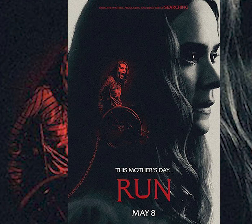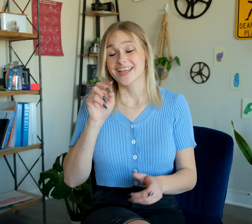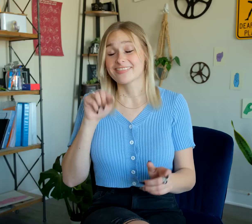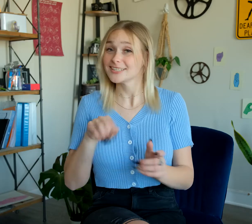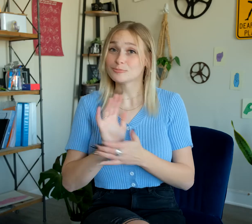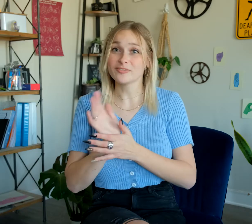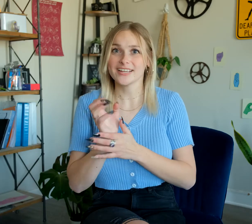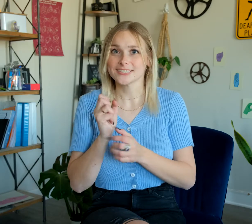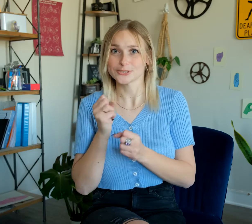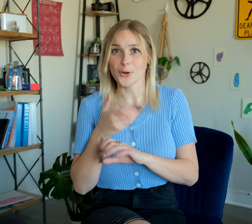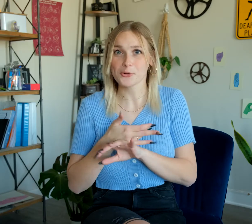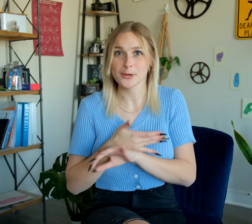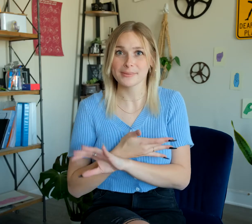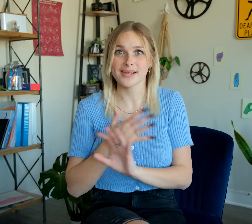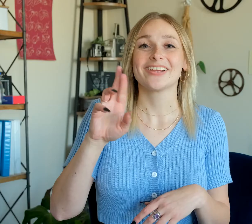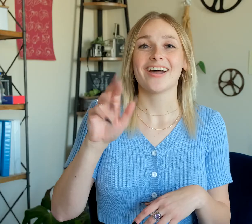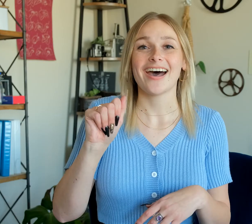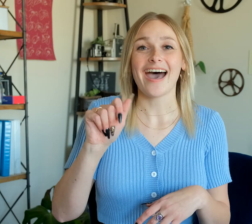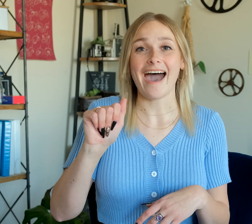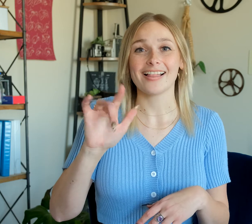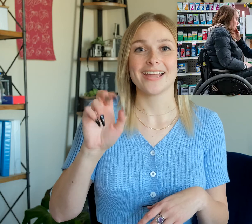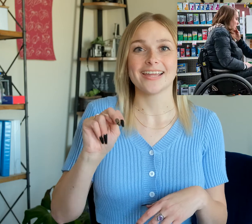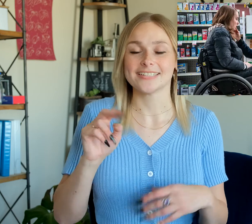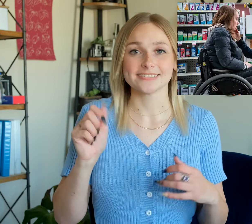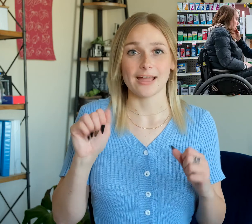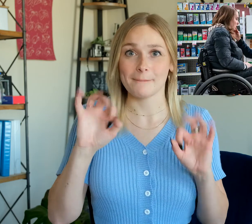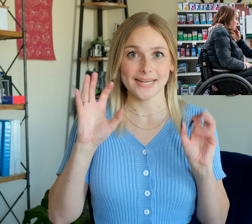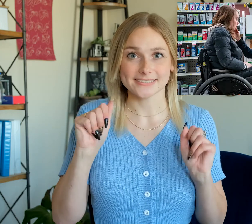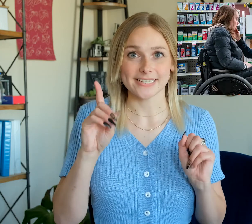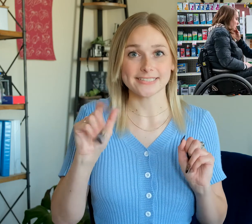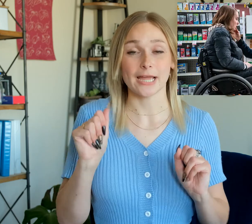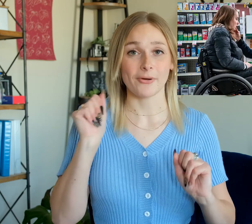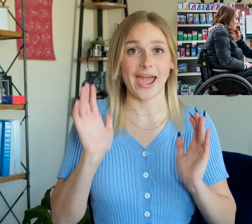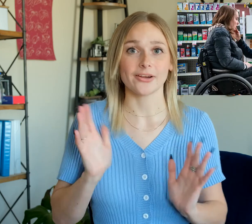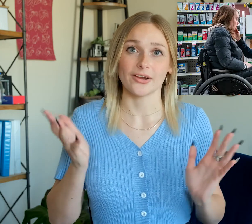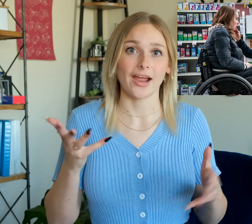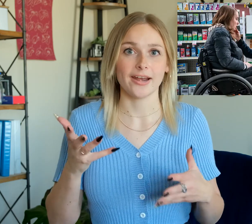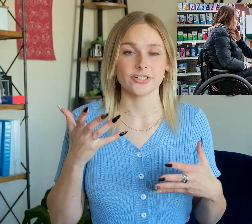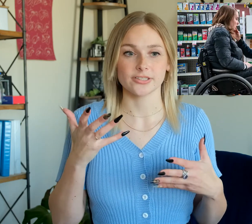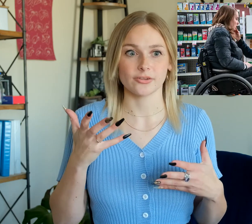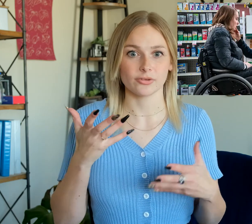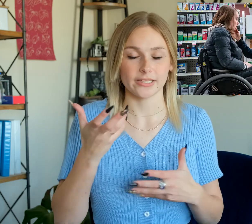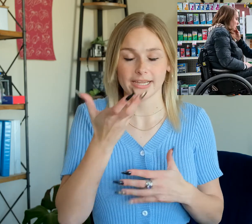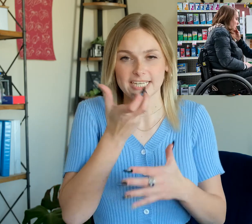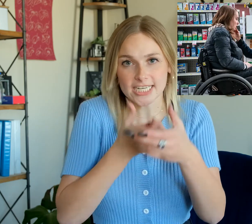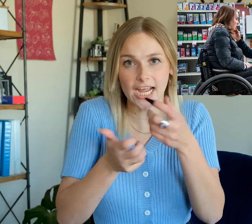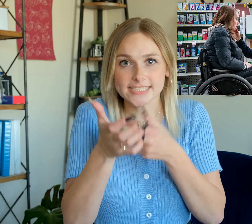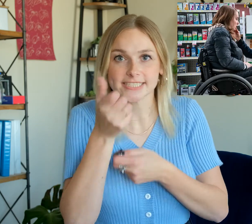This movie is so creepy. Kira Allen is an amazing disabled actor and it's just a really enticing